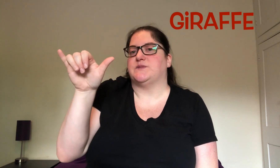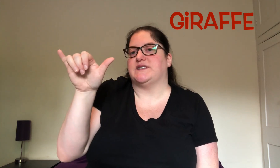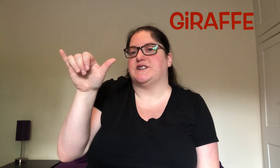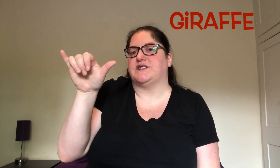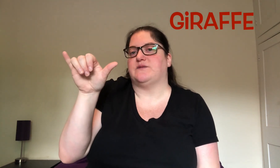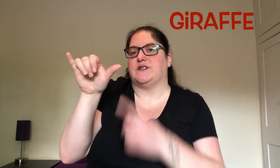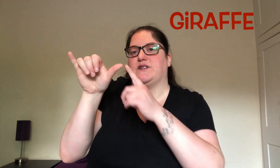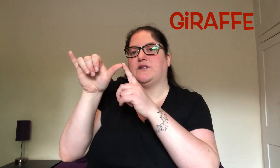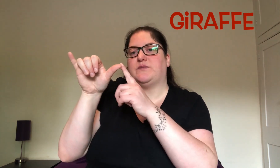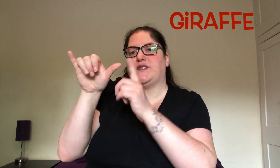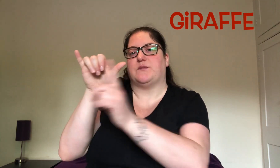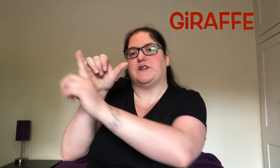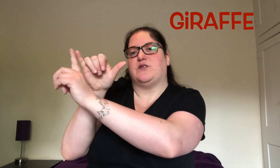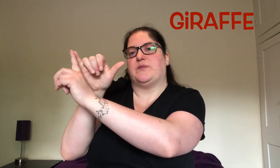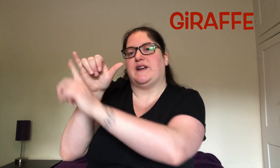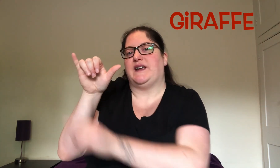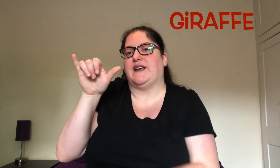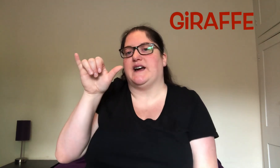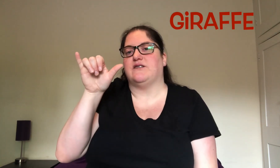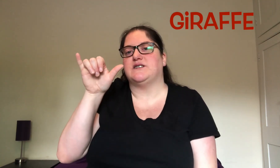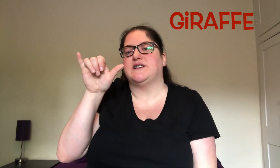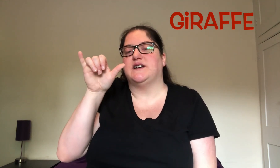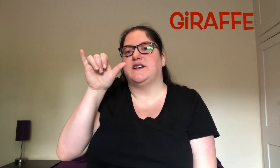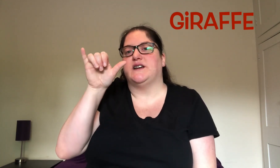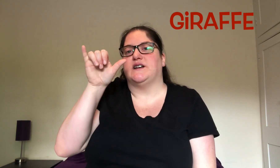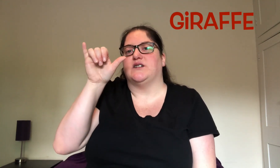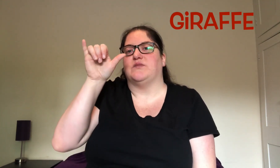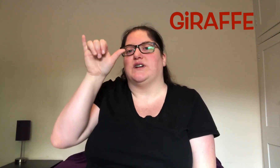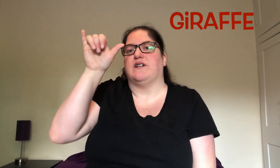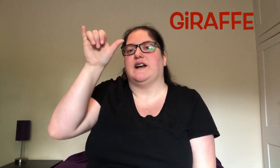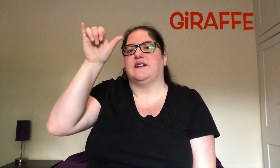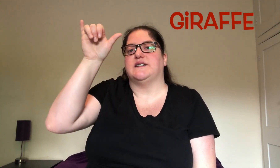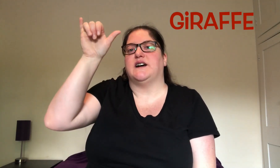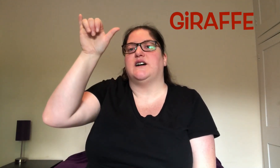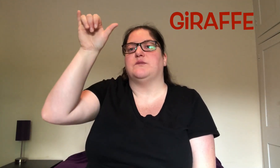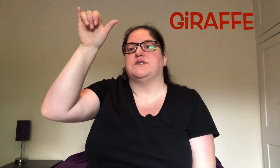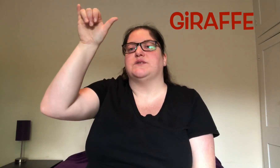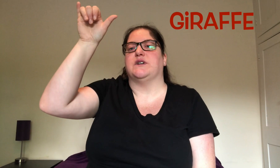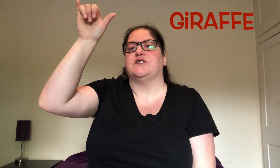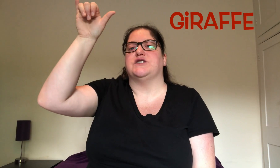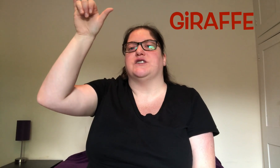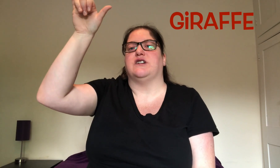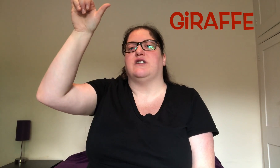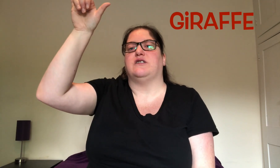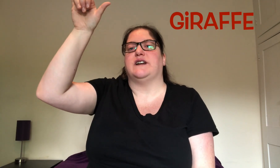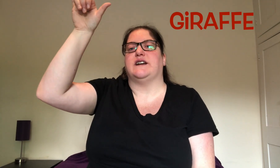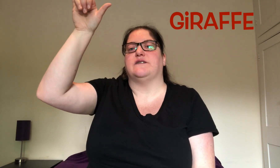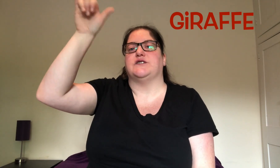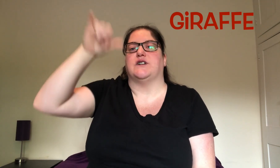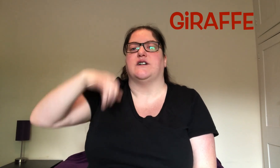position with your thumb and your pinky out and bring your hand up to motion the long neck of a giraffe.